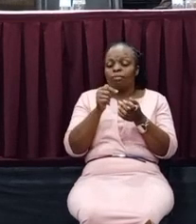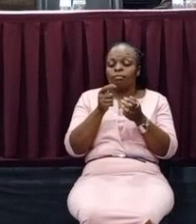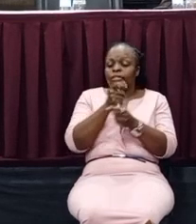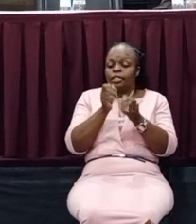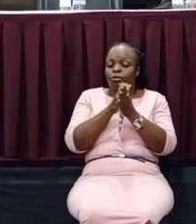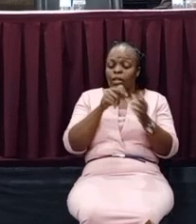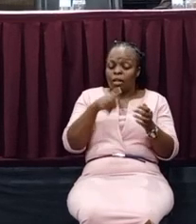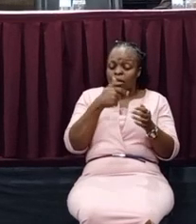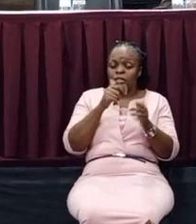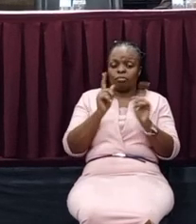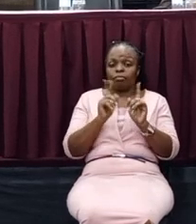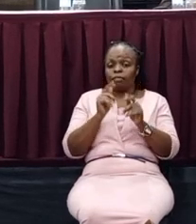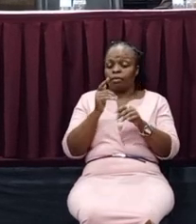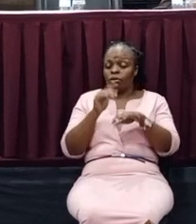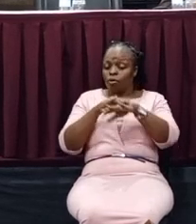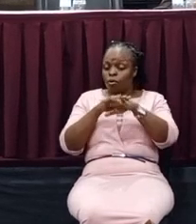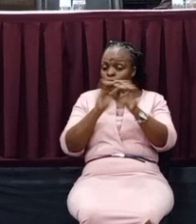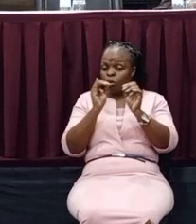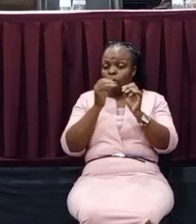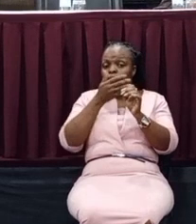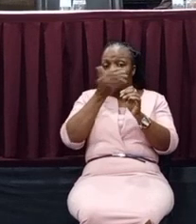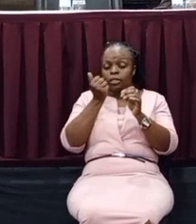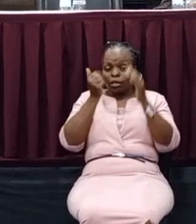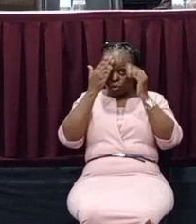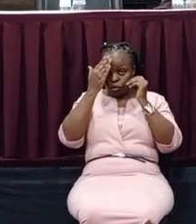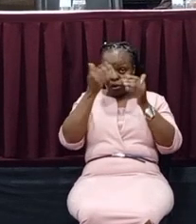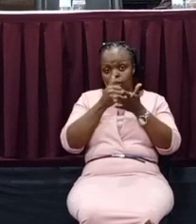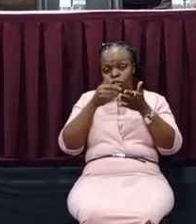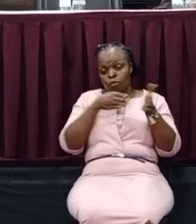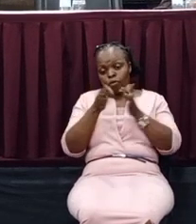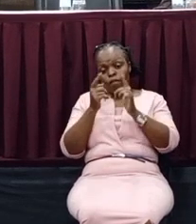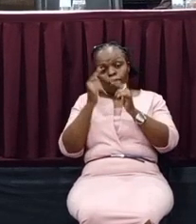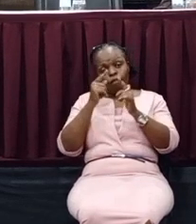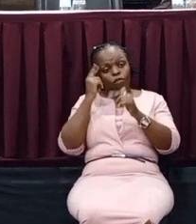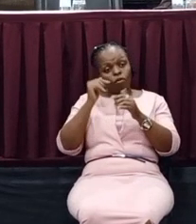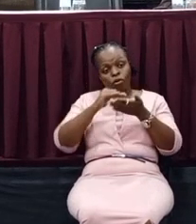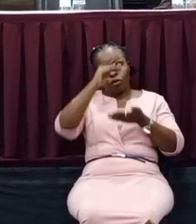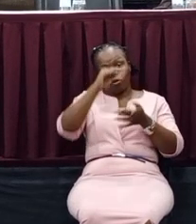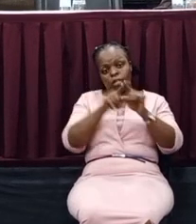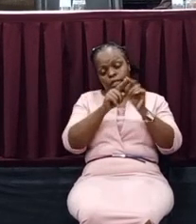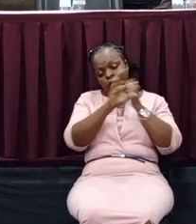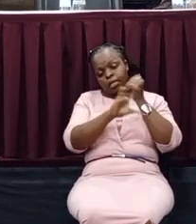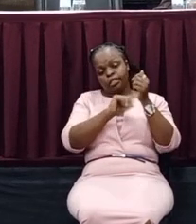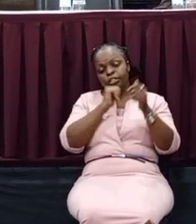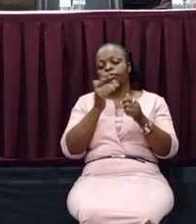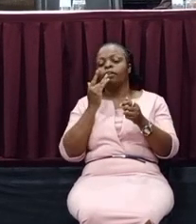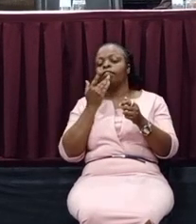it's not. Please let's realize that it's an opportunity for our own growth as a country. It's not a favor we are doing to them. They could have